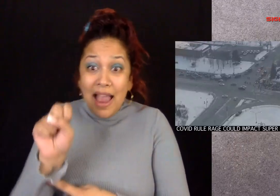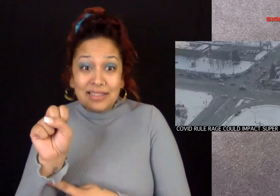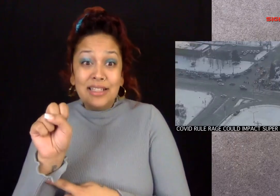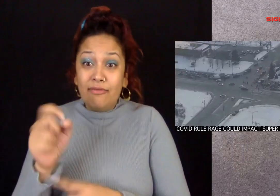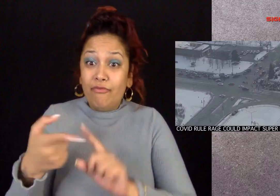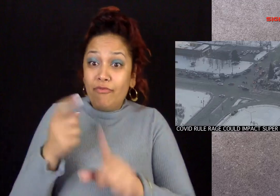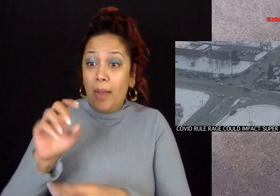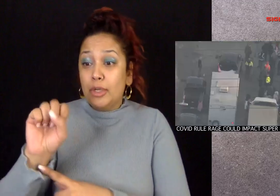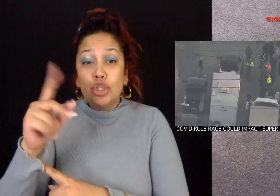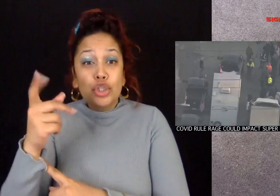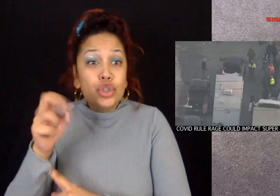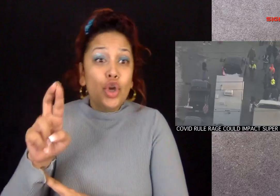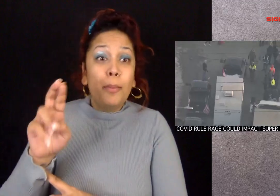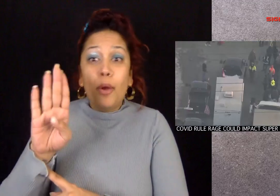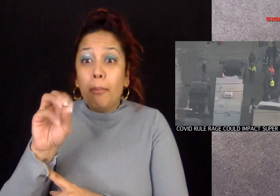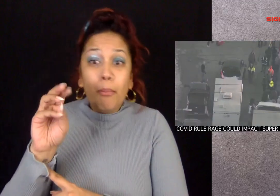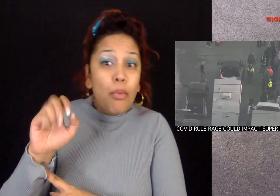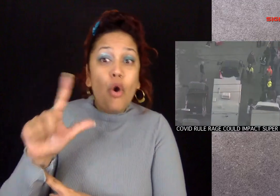problems just keep popping up.